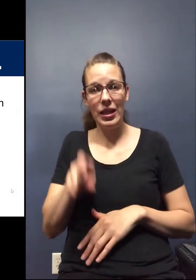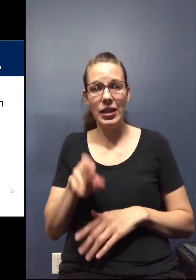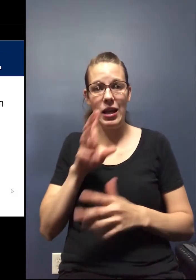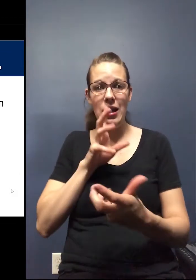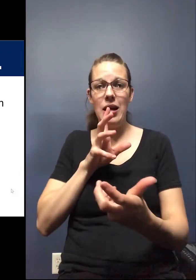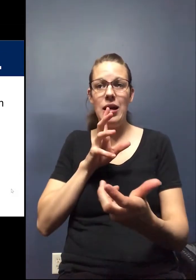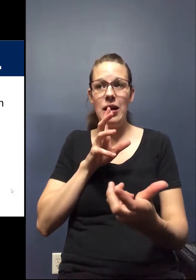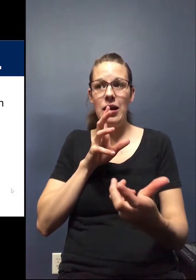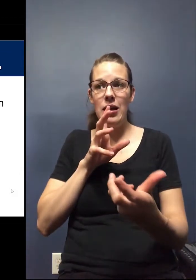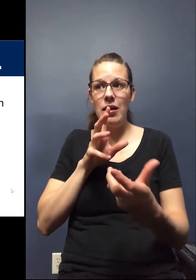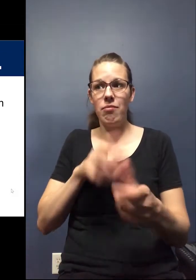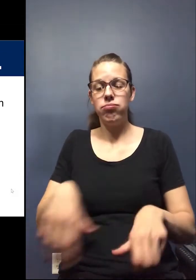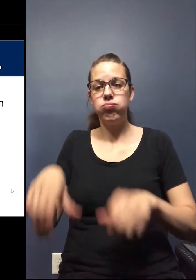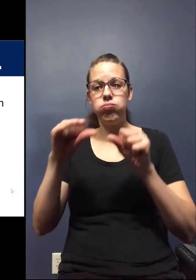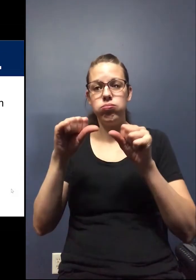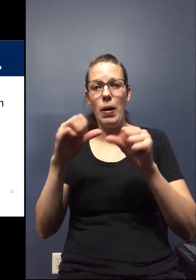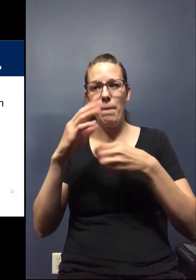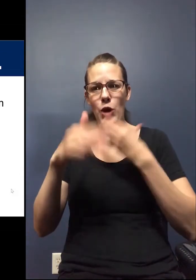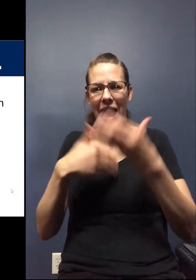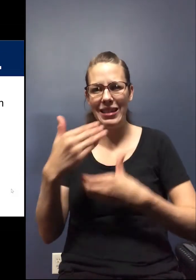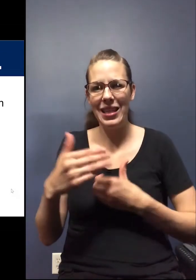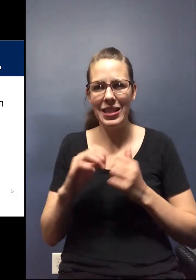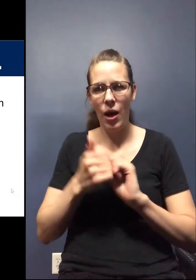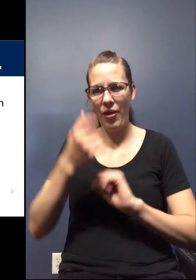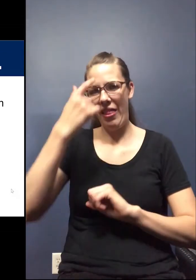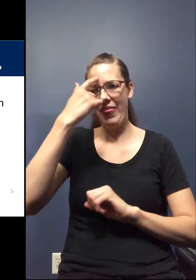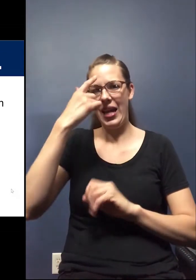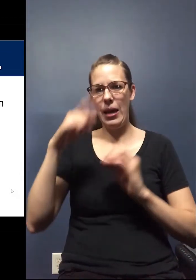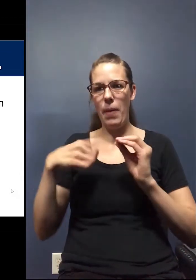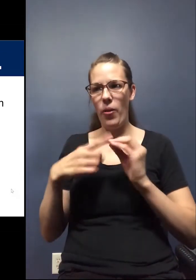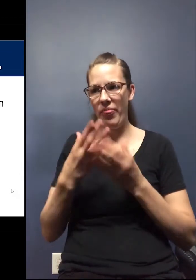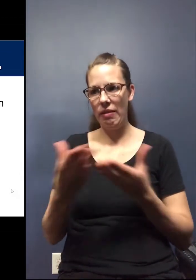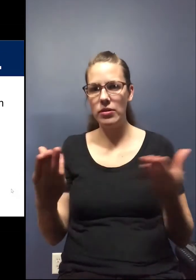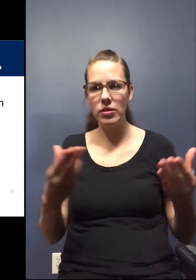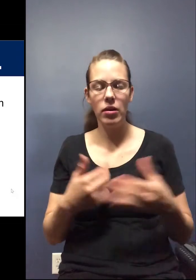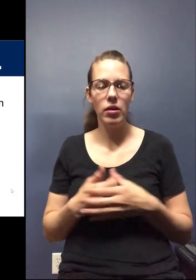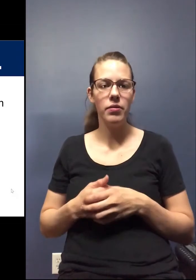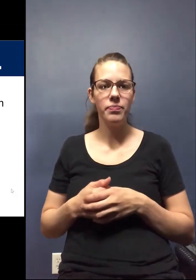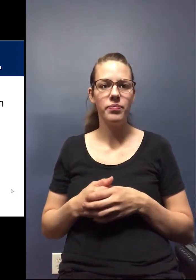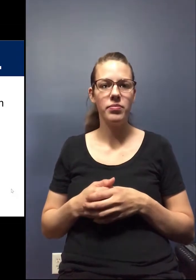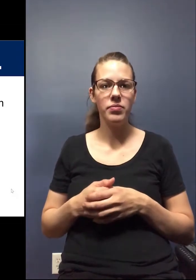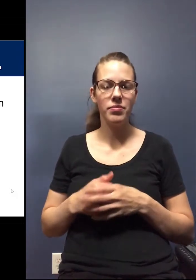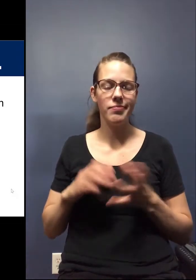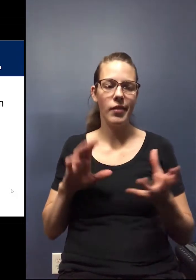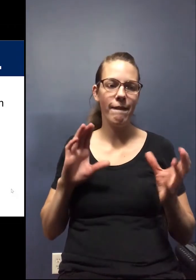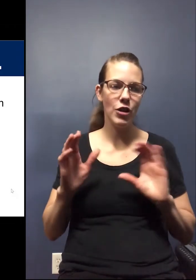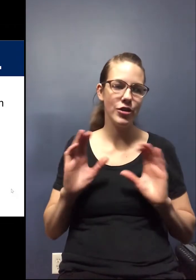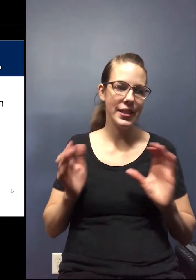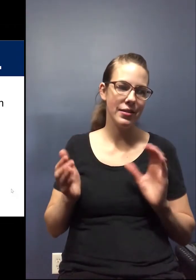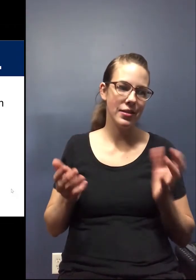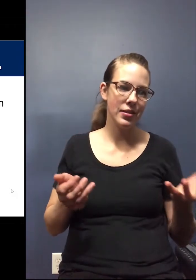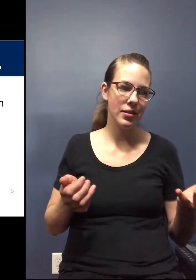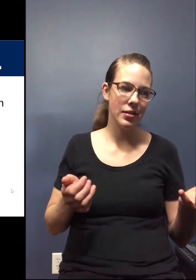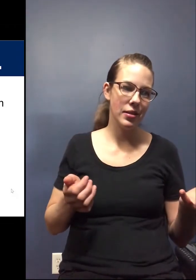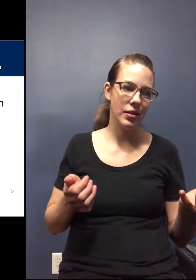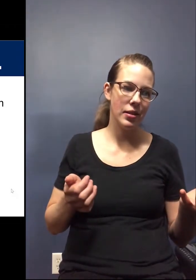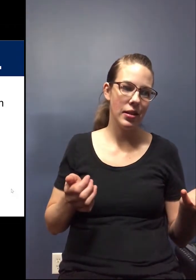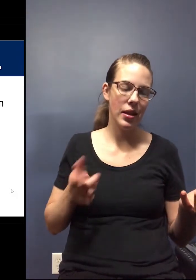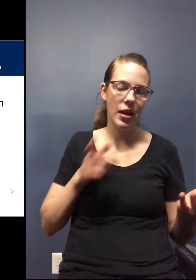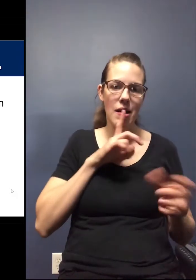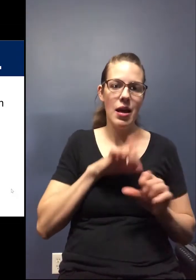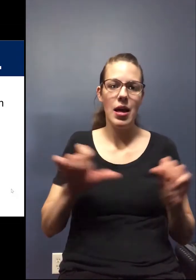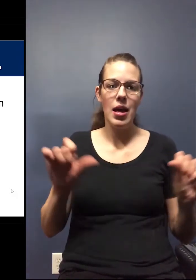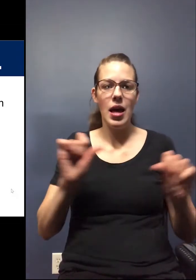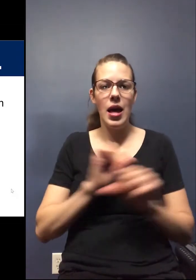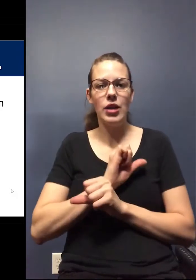adopt a process for how they think about things, um, versus, versus